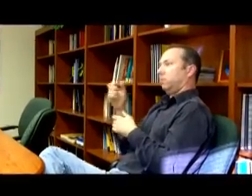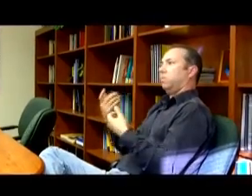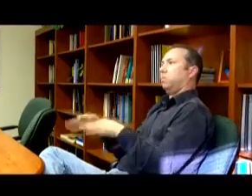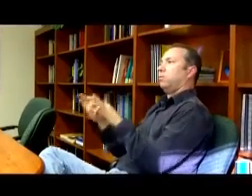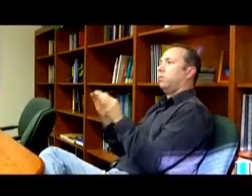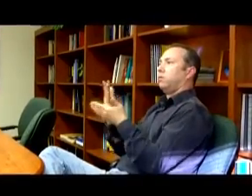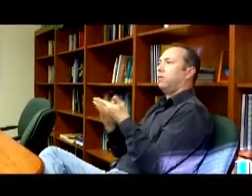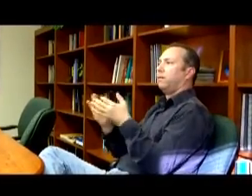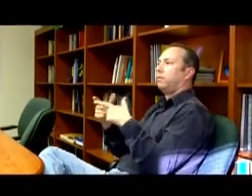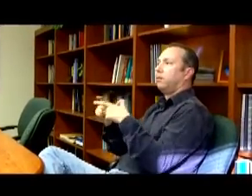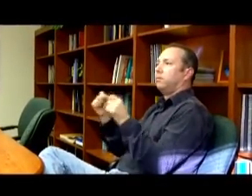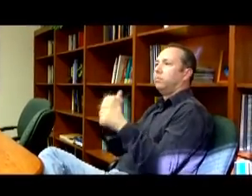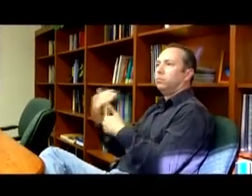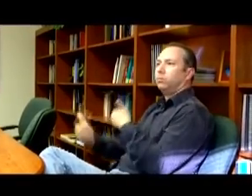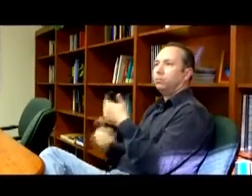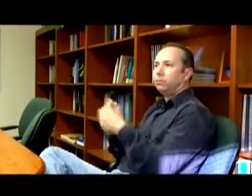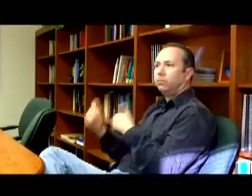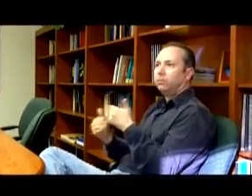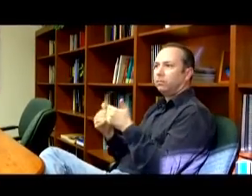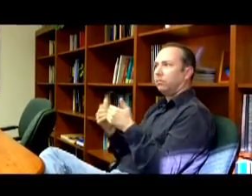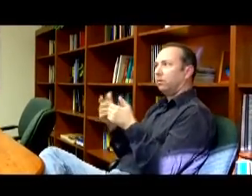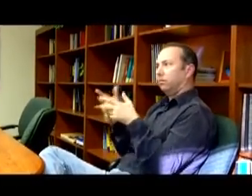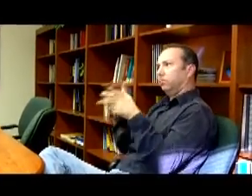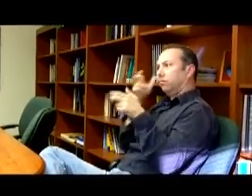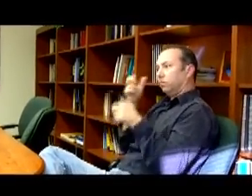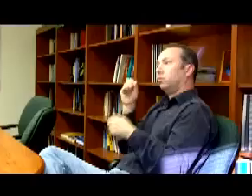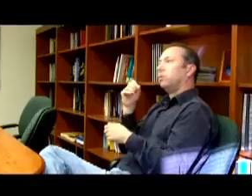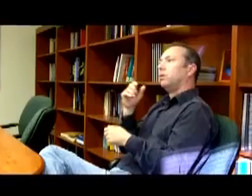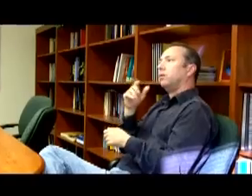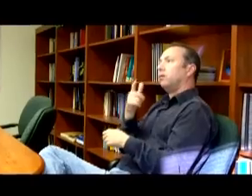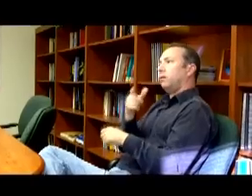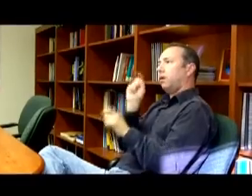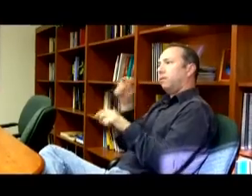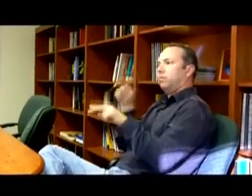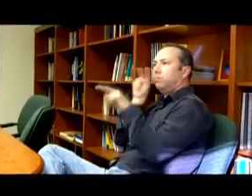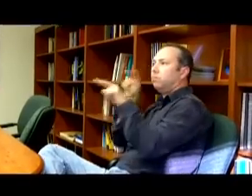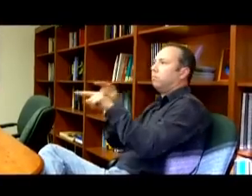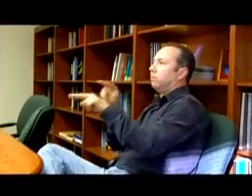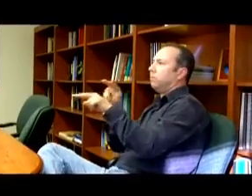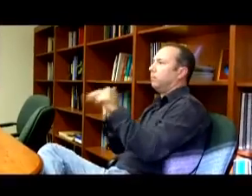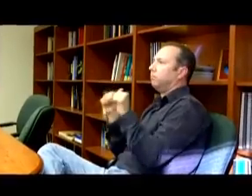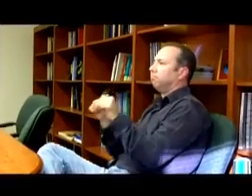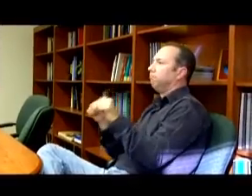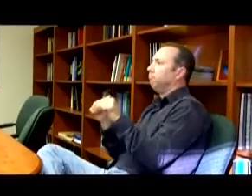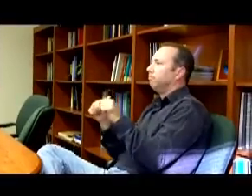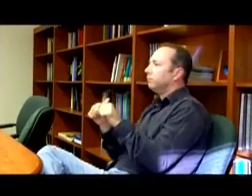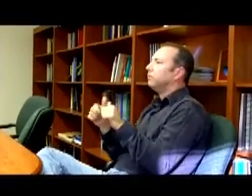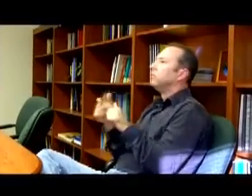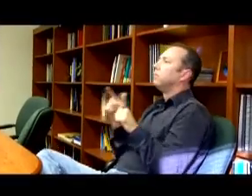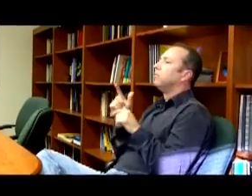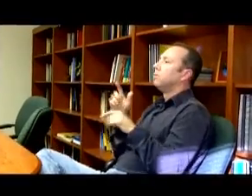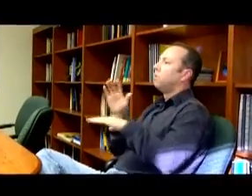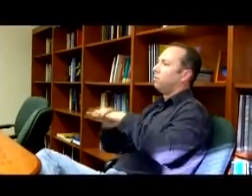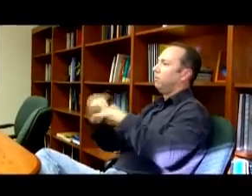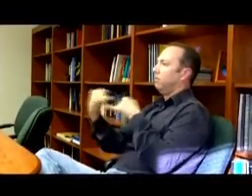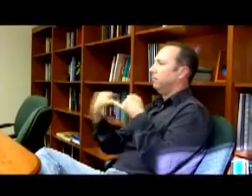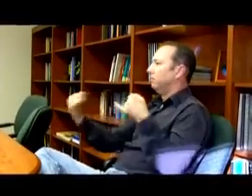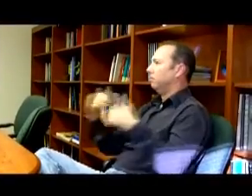processing of sign language. And so signers have to monitor and maintain these online as they're in conversation.